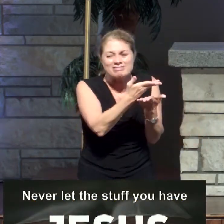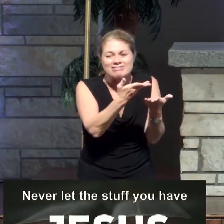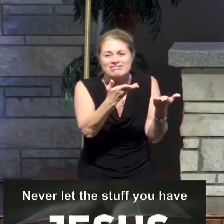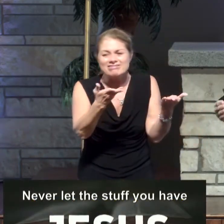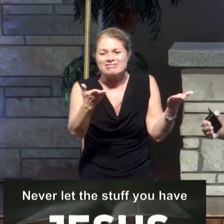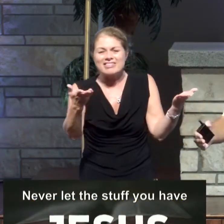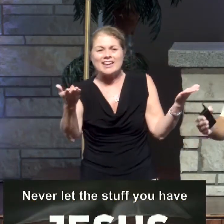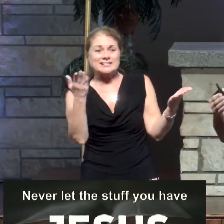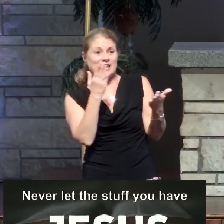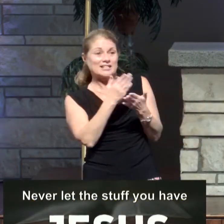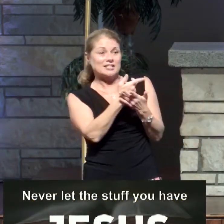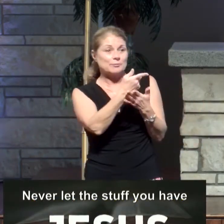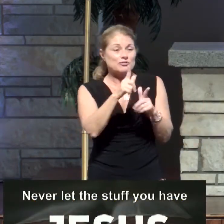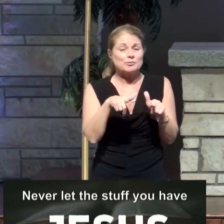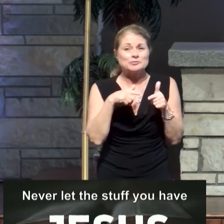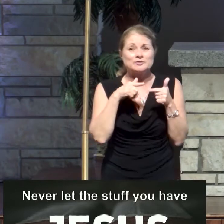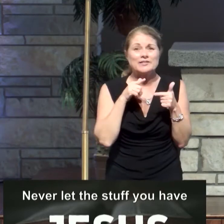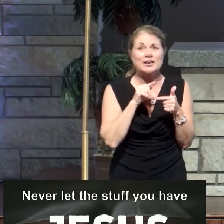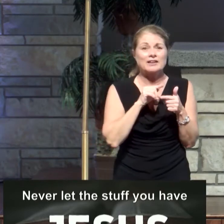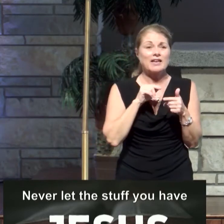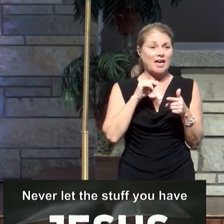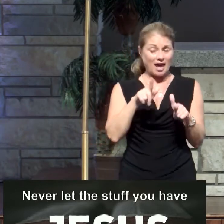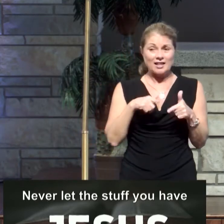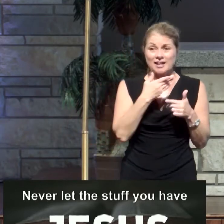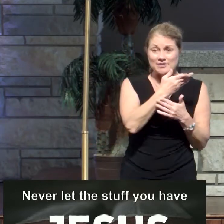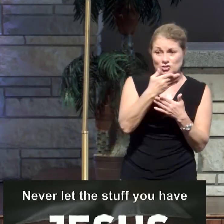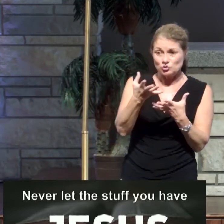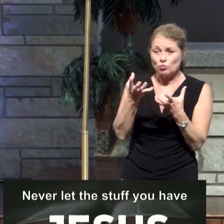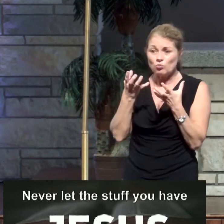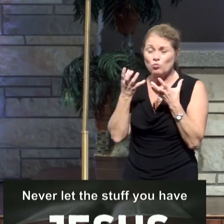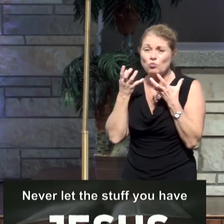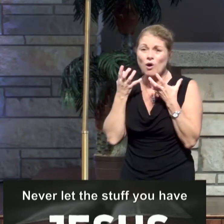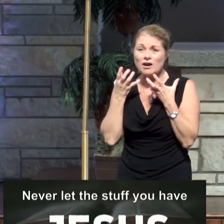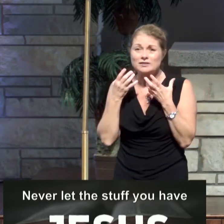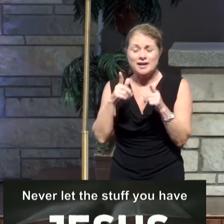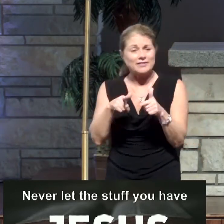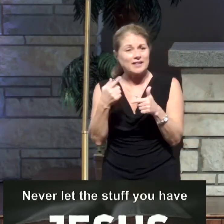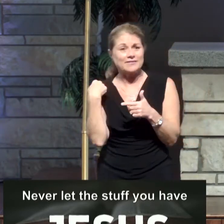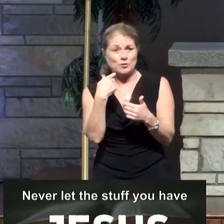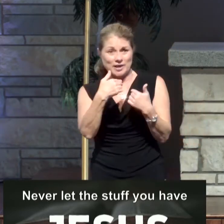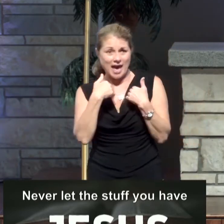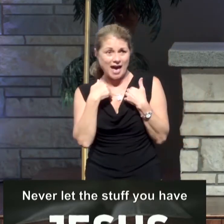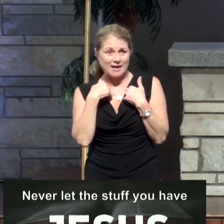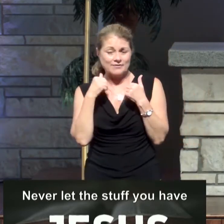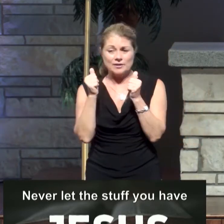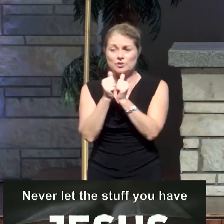keep you from living the life that you want. The life that we have in Jesus.